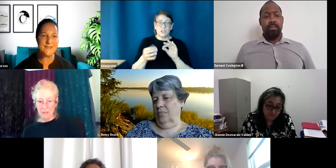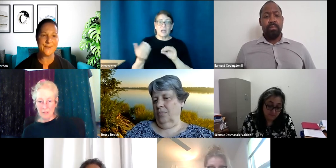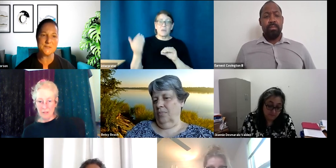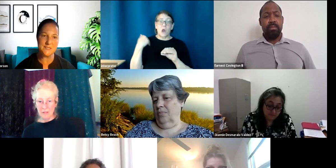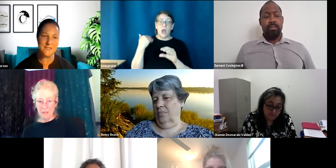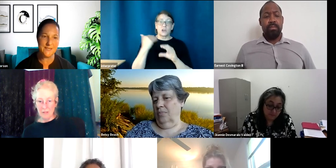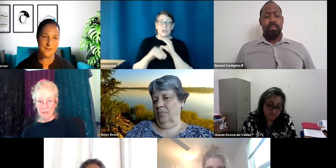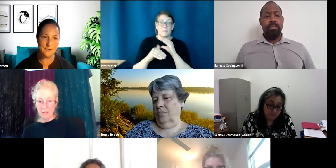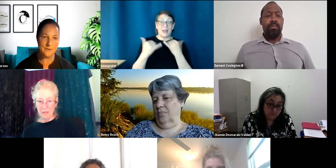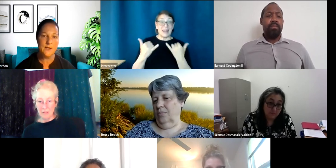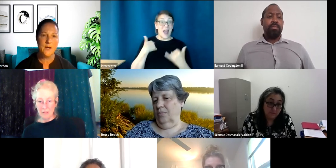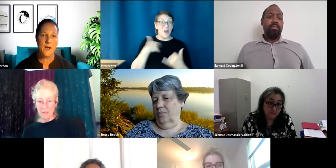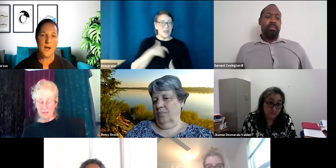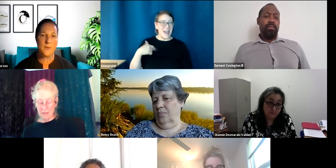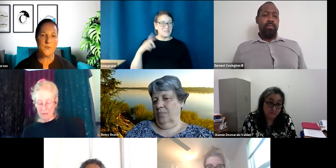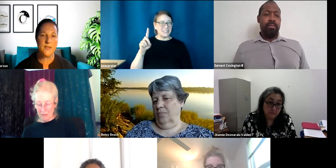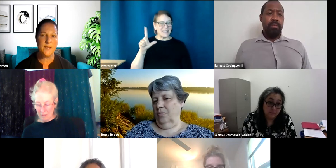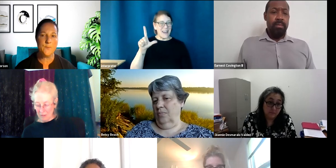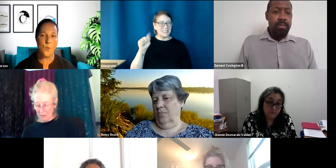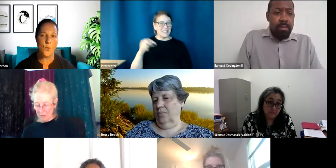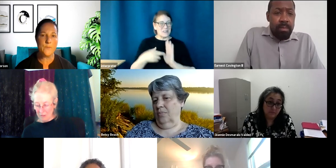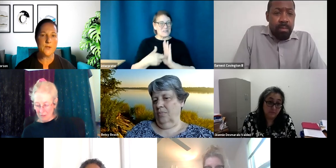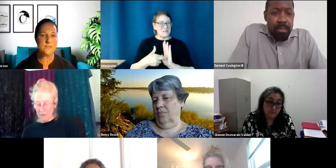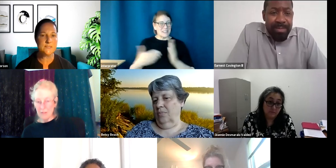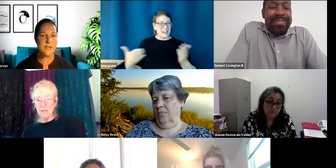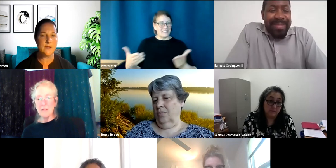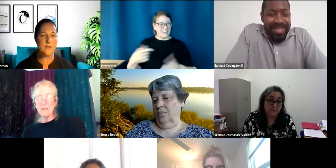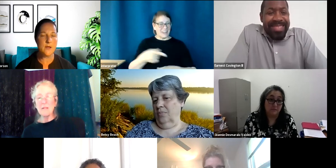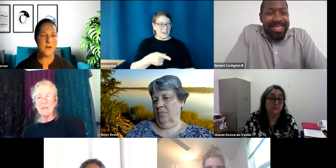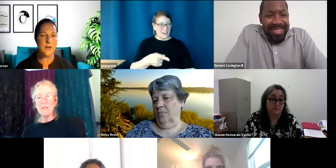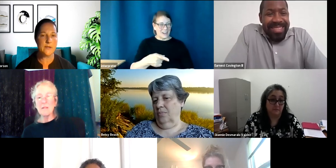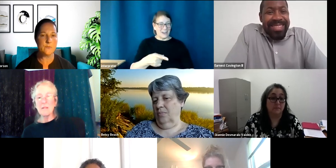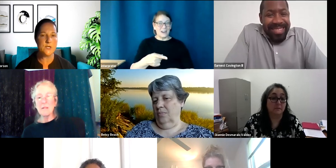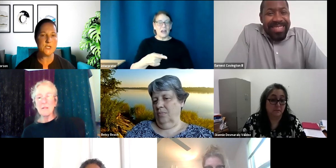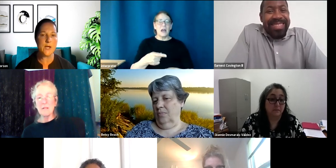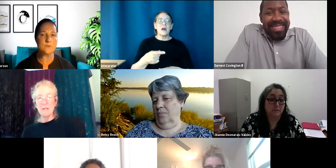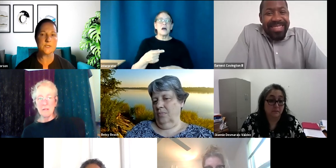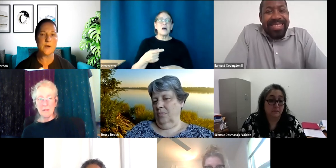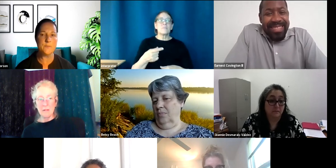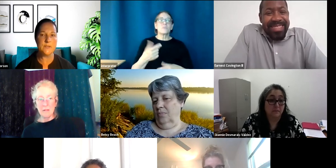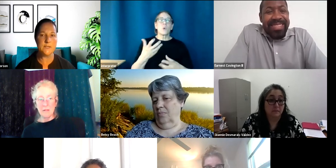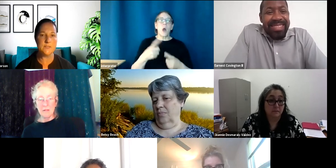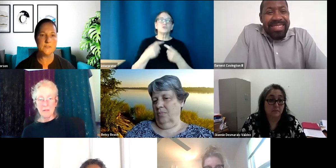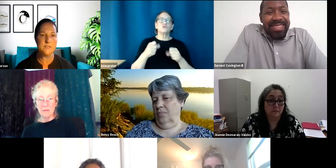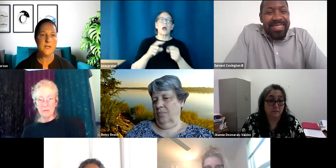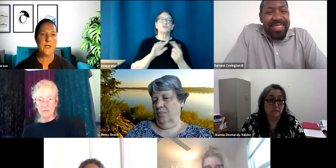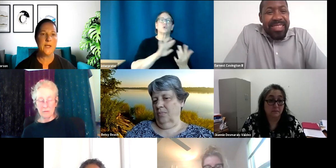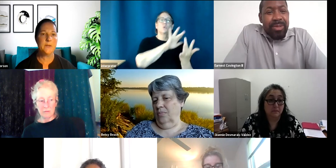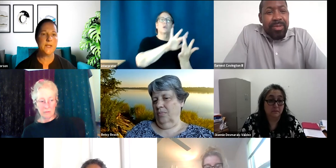the DLT here, um, more bigger scale on reaching out to companies and